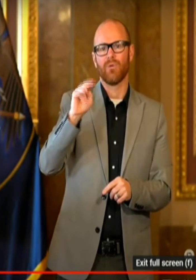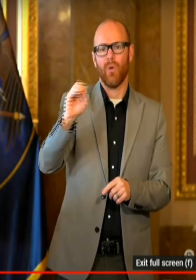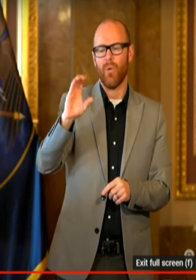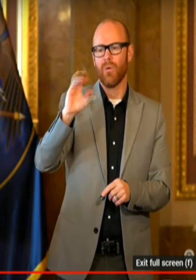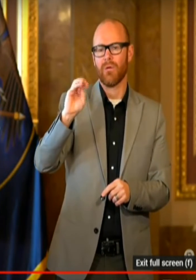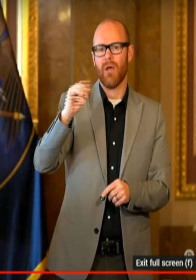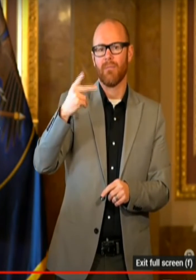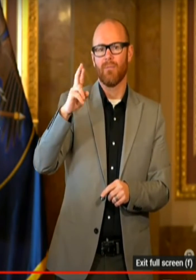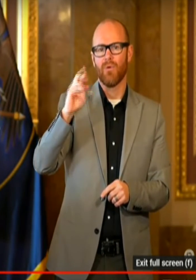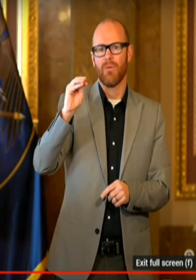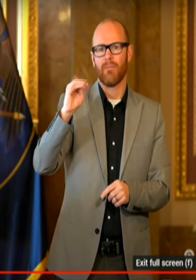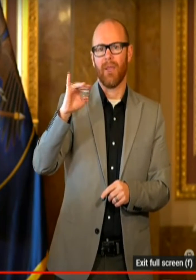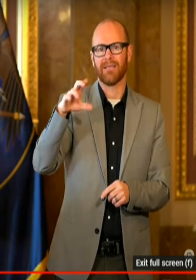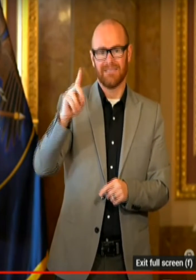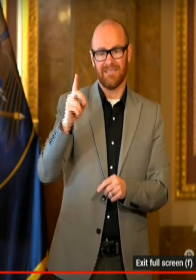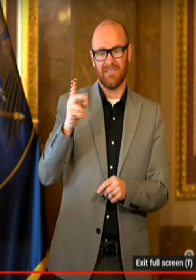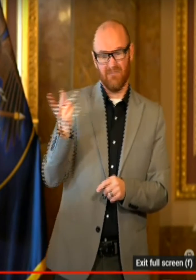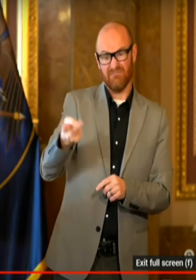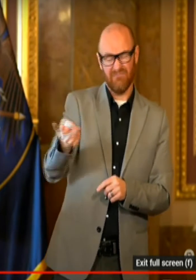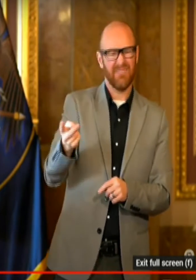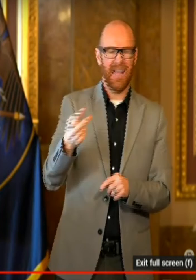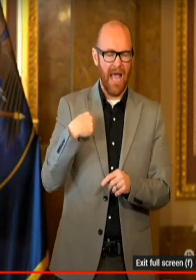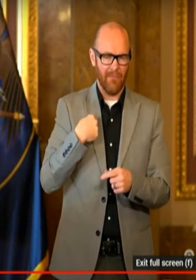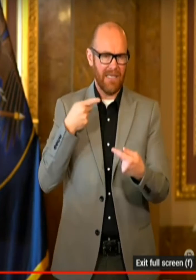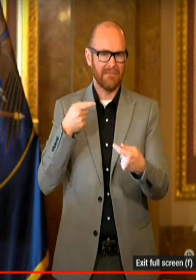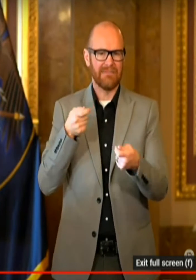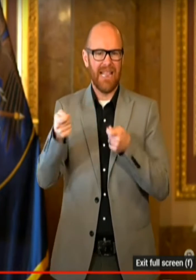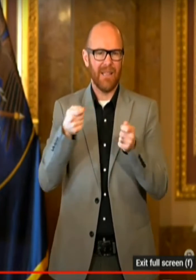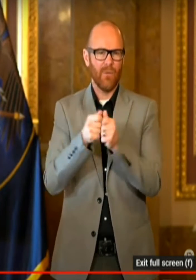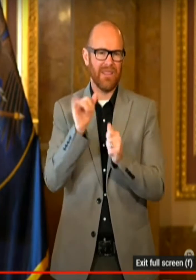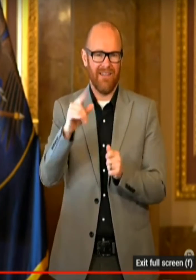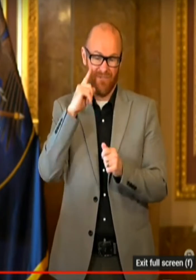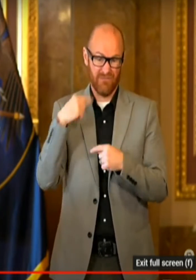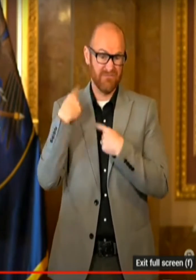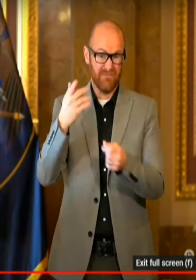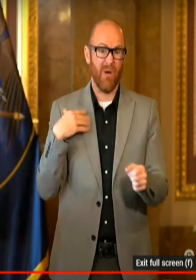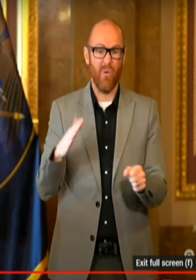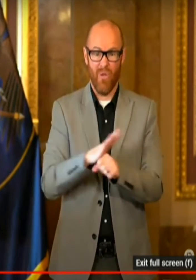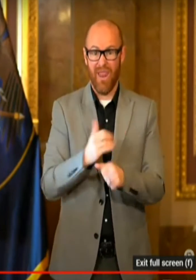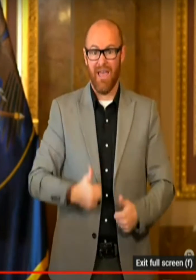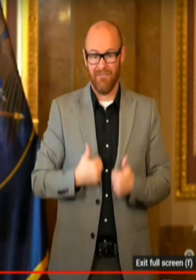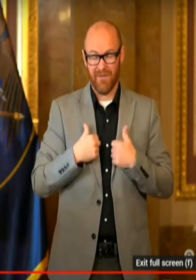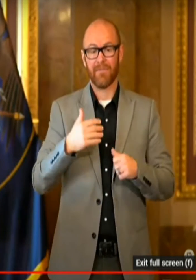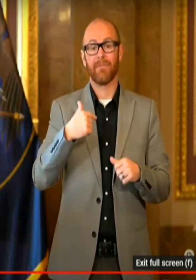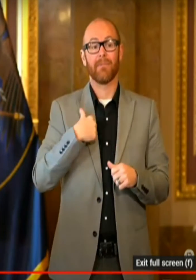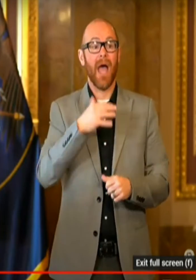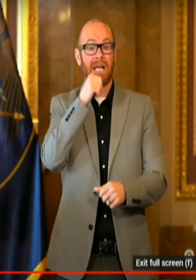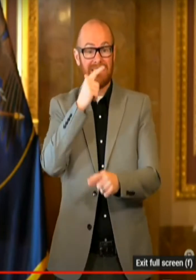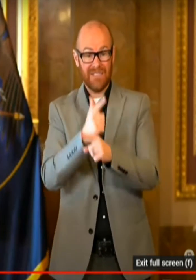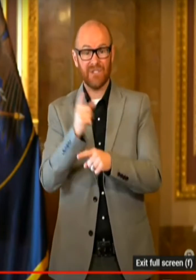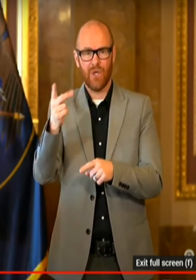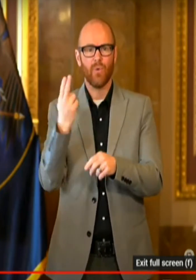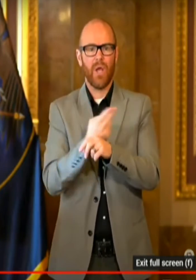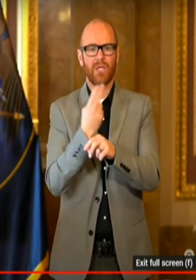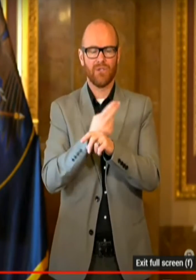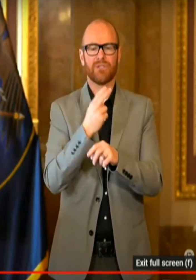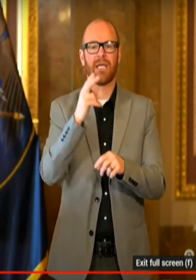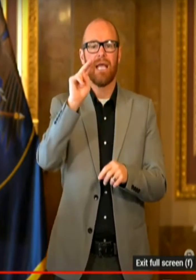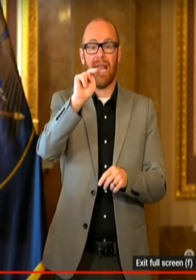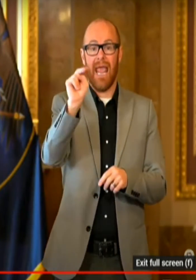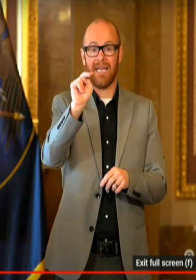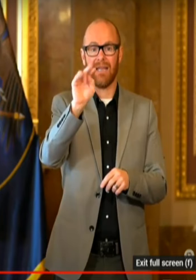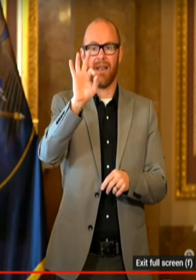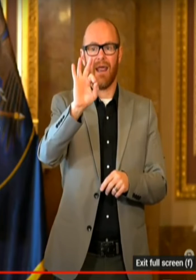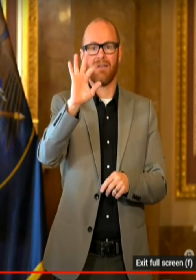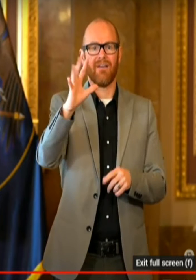situations our entire lives. I have a sister who wears an N95 mask every winter. We were